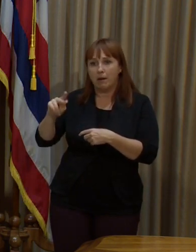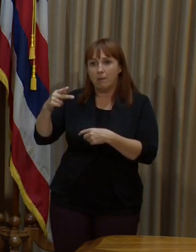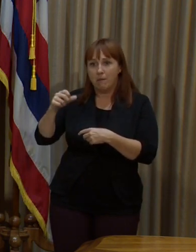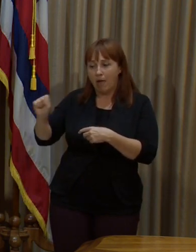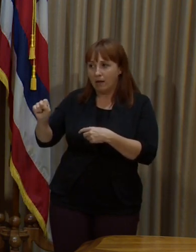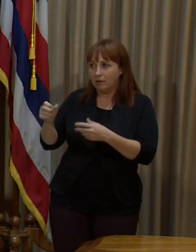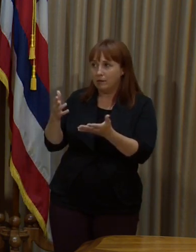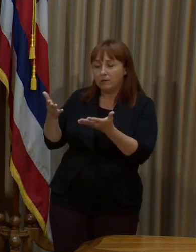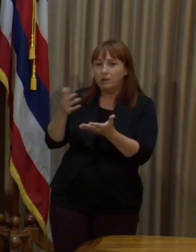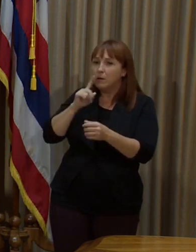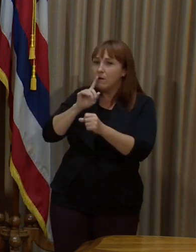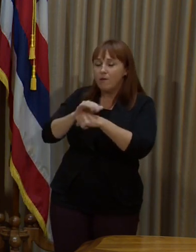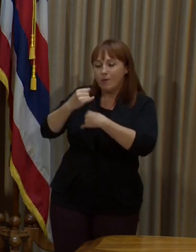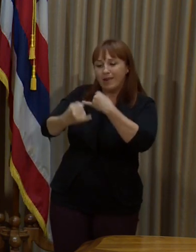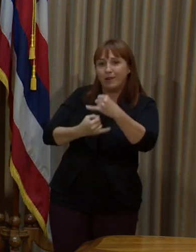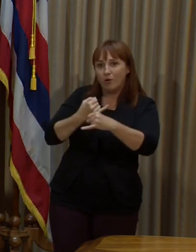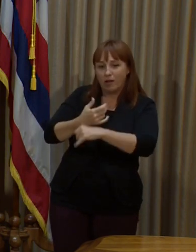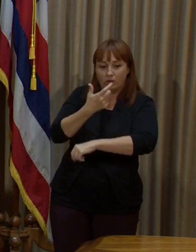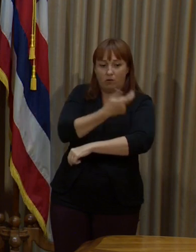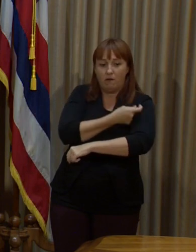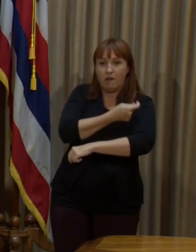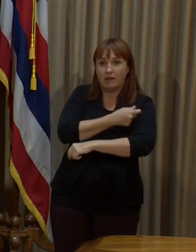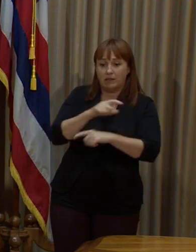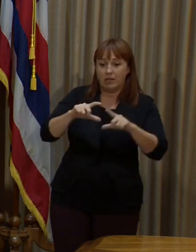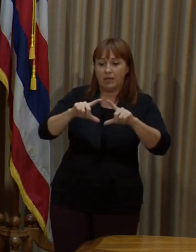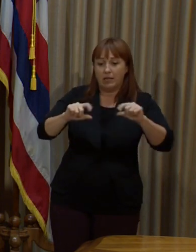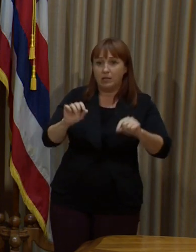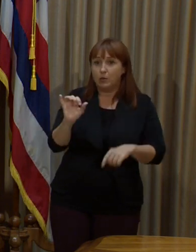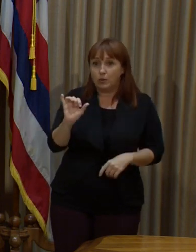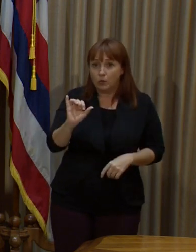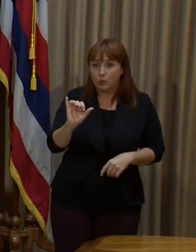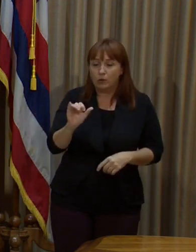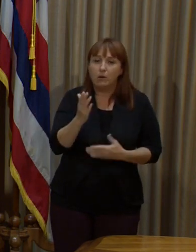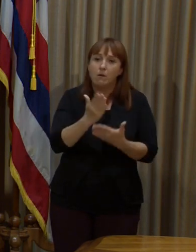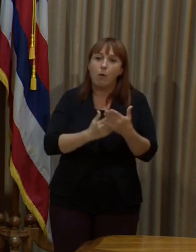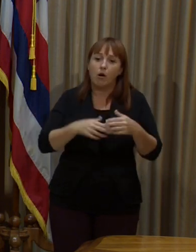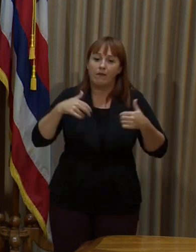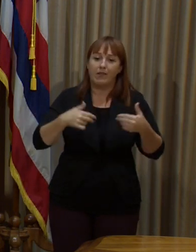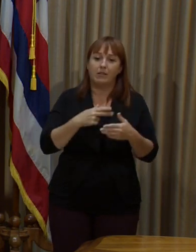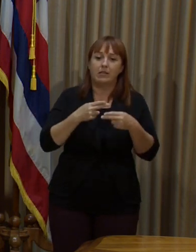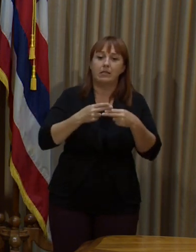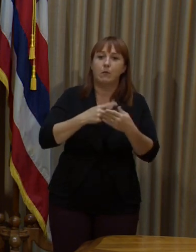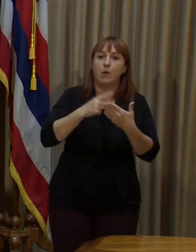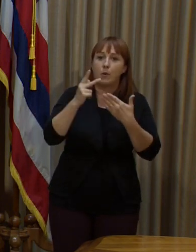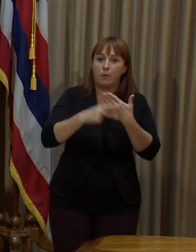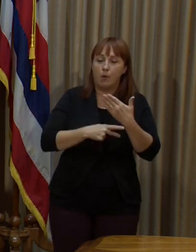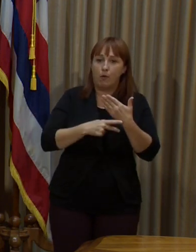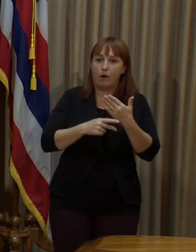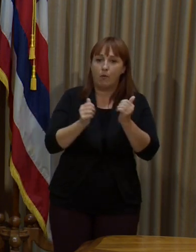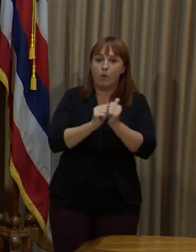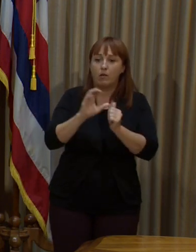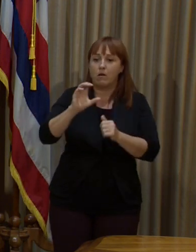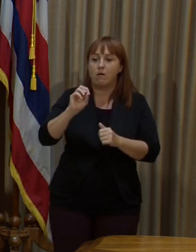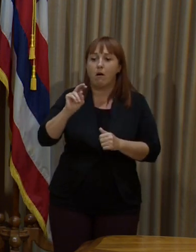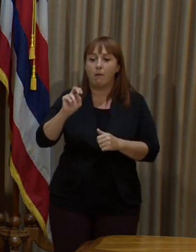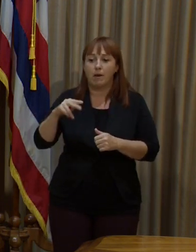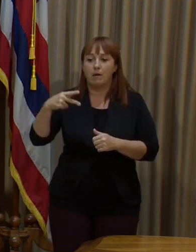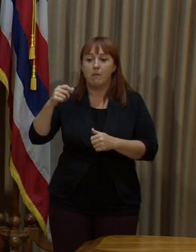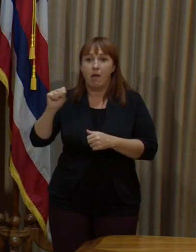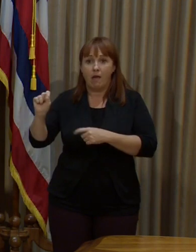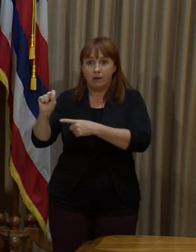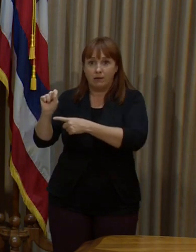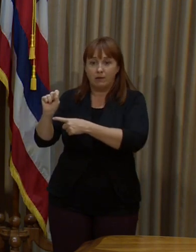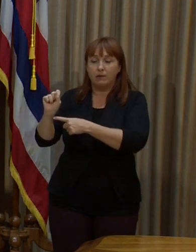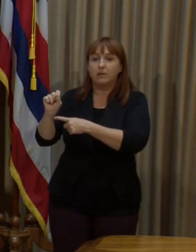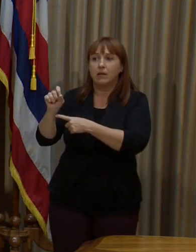international vaccinations as well. Part of our pilot right now with Common Pass is to